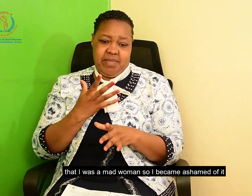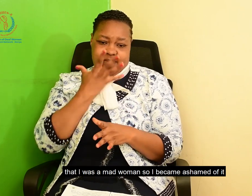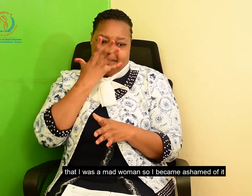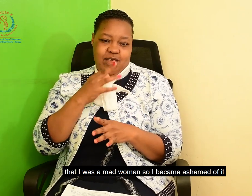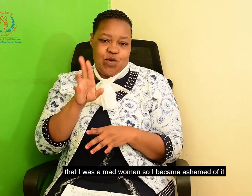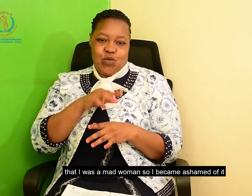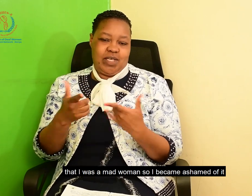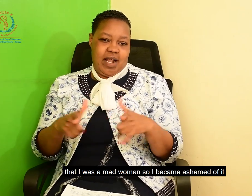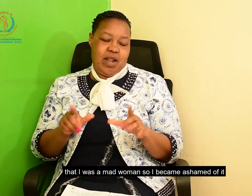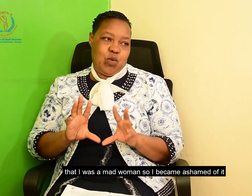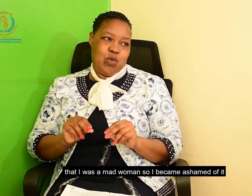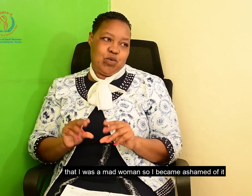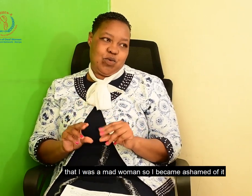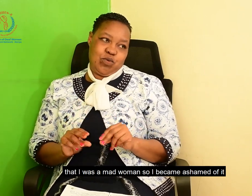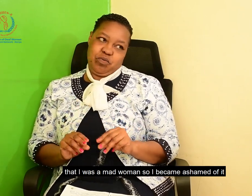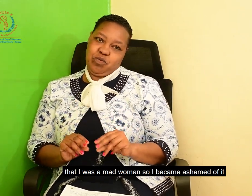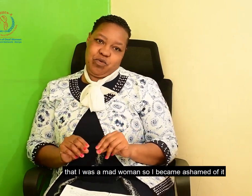So, I became ashamed of it.